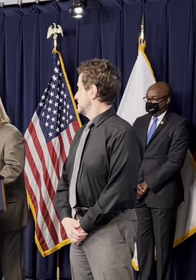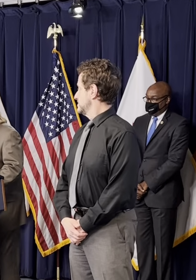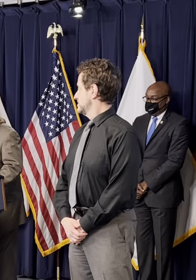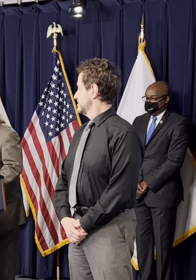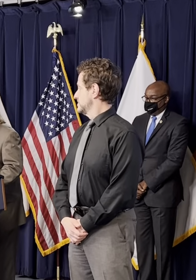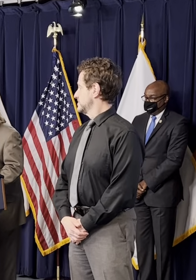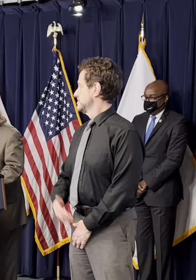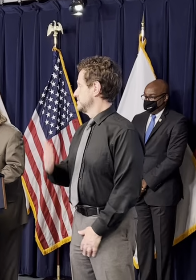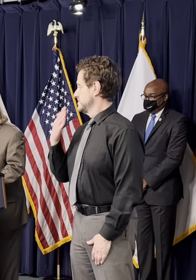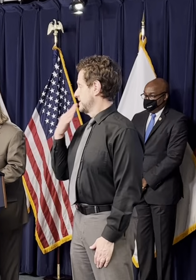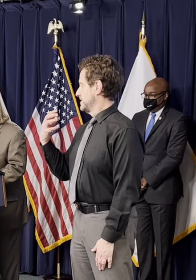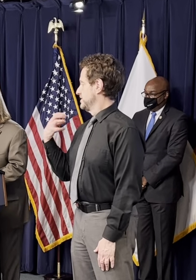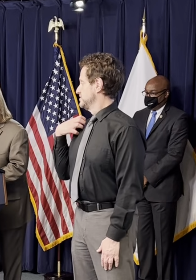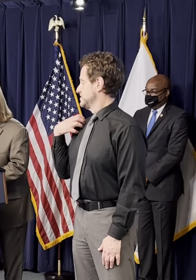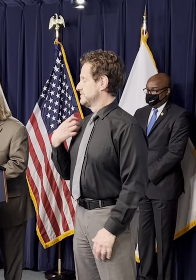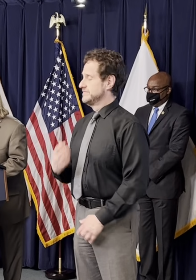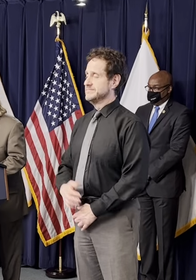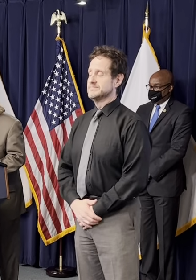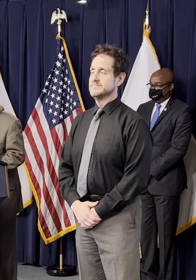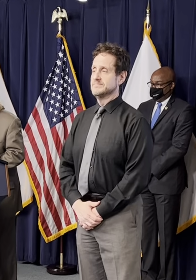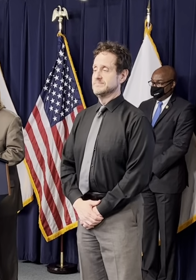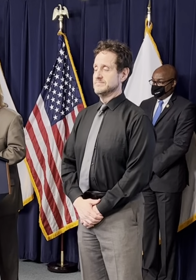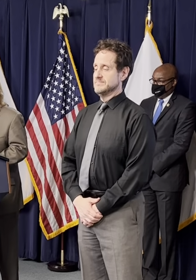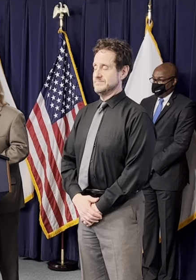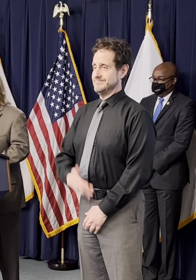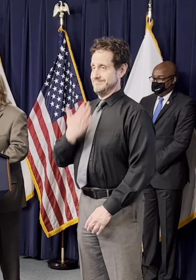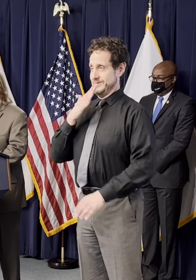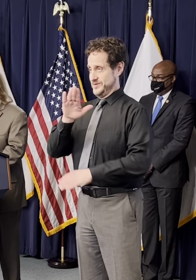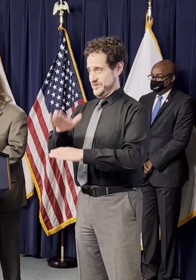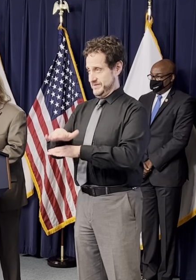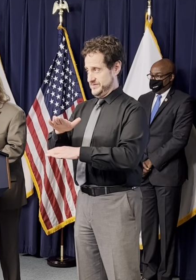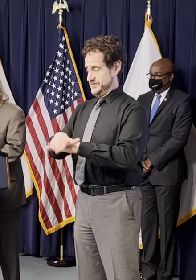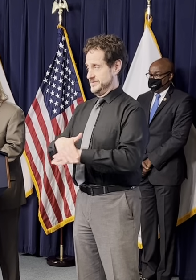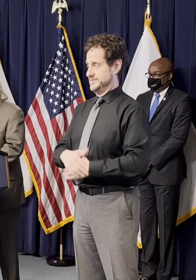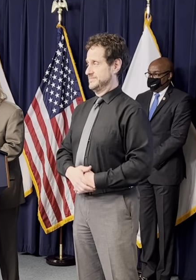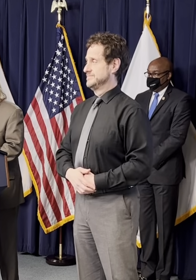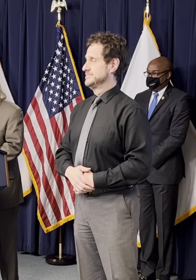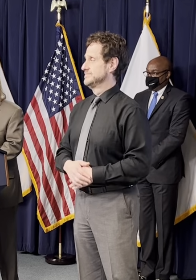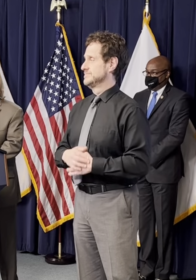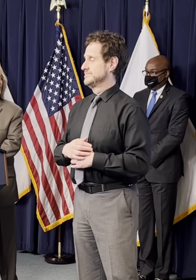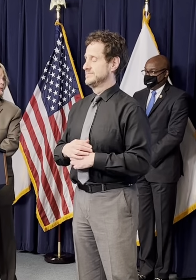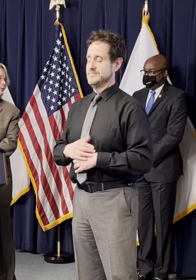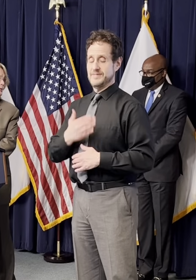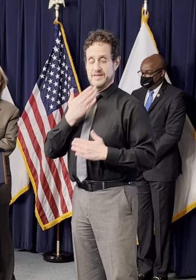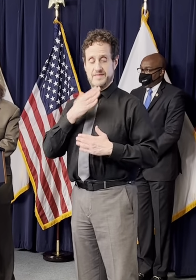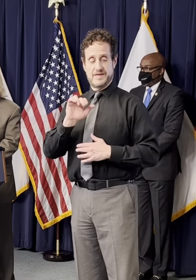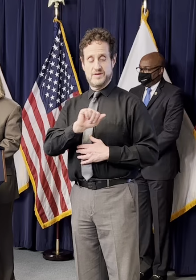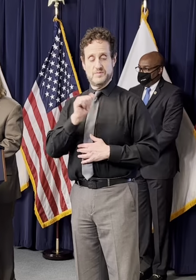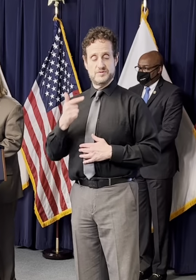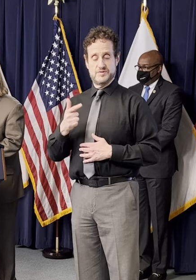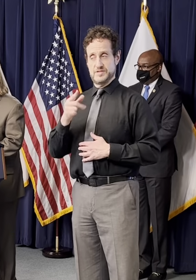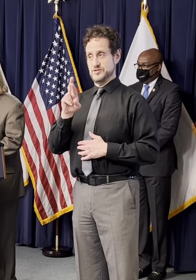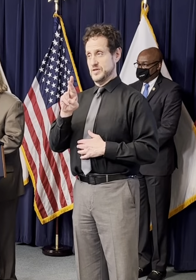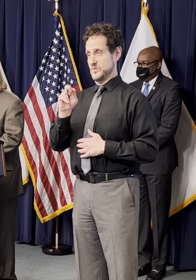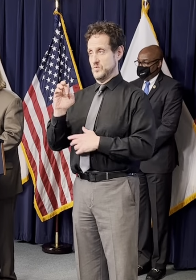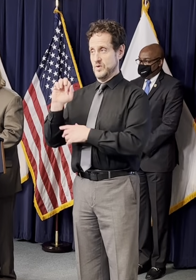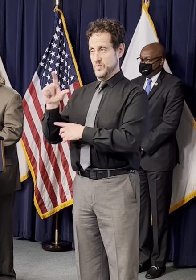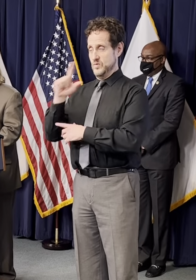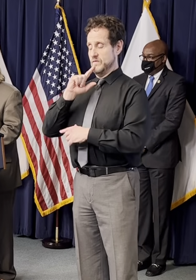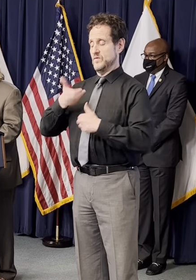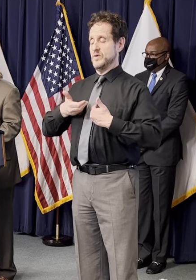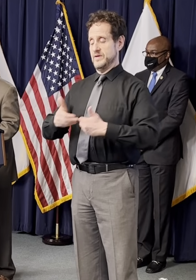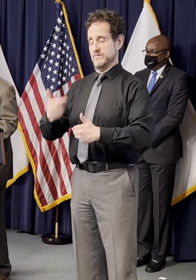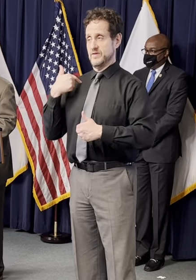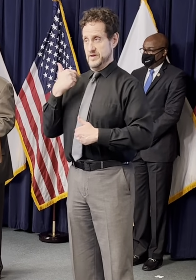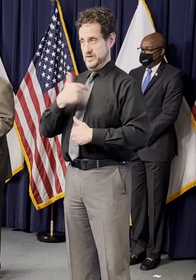Thank you Chief. Good afternoon. Thank you Attorney General Roel for inviting us